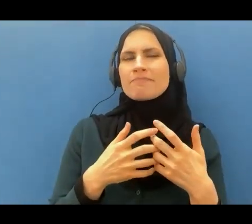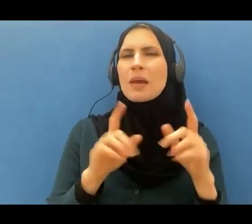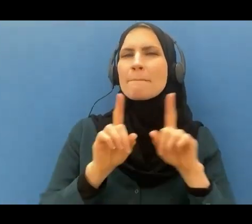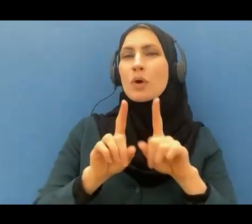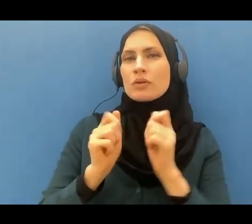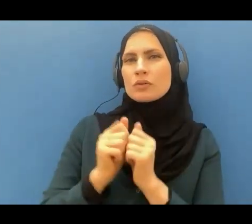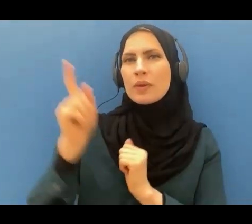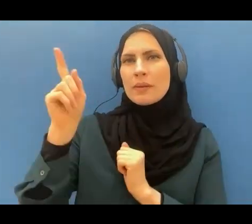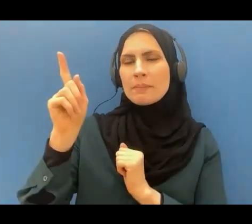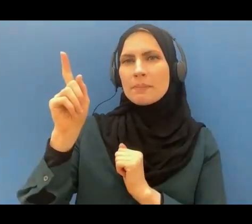anything else.